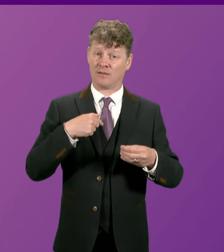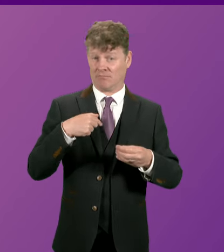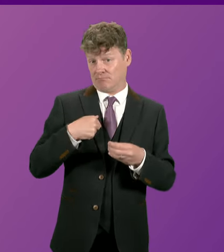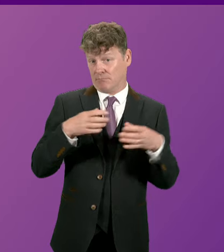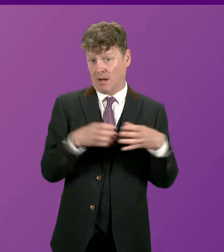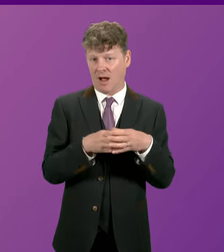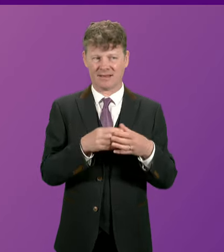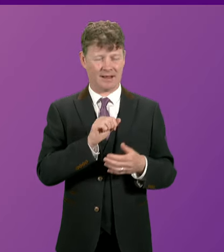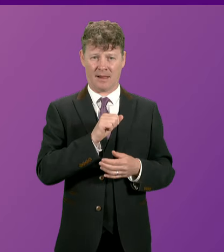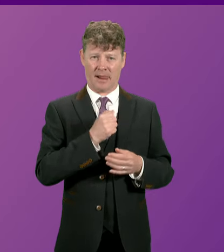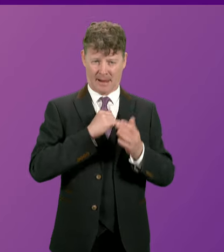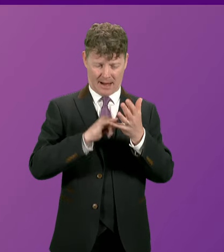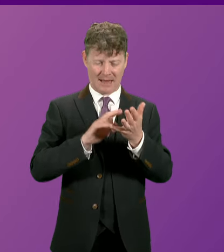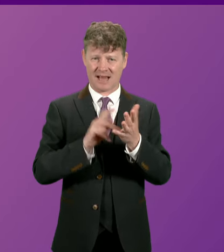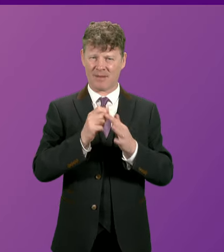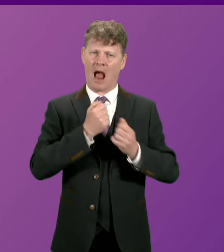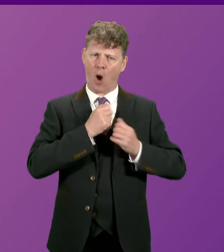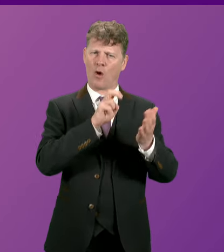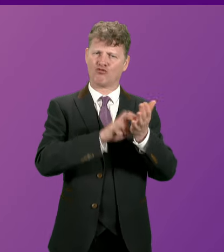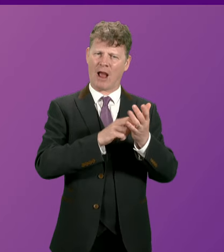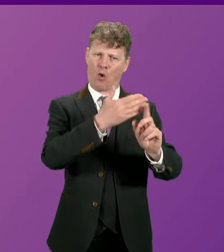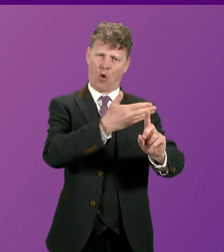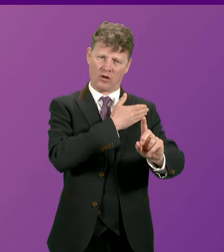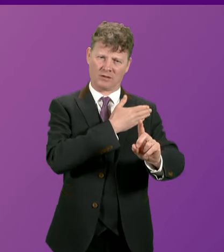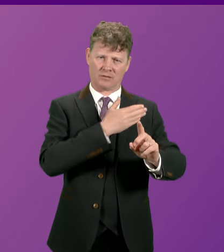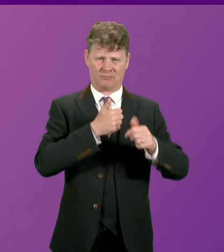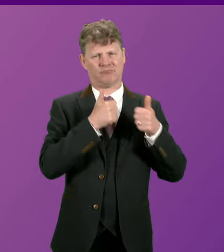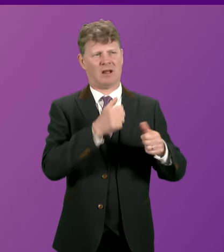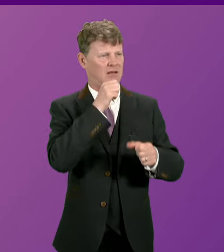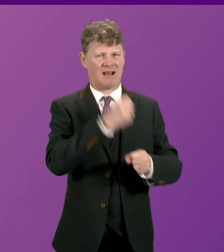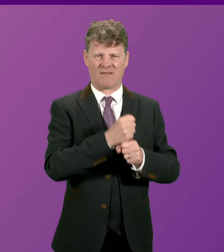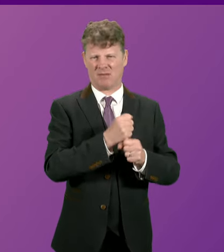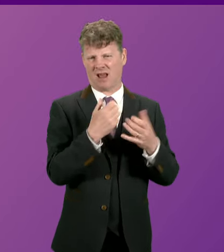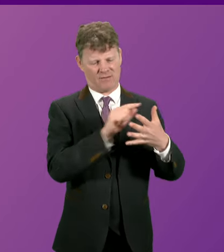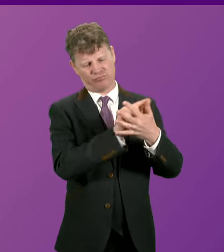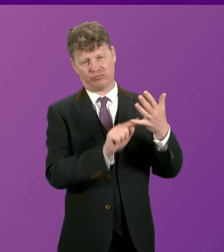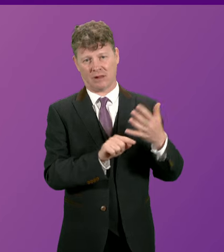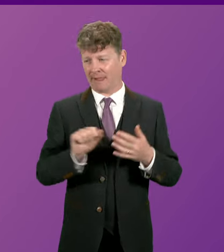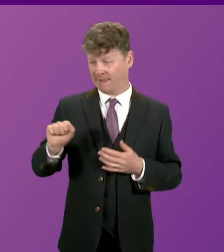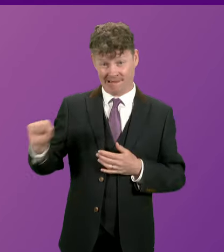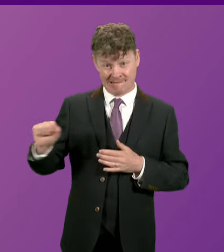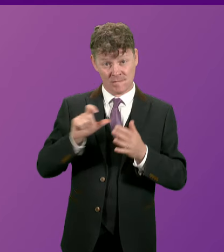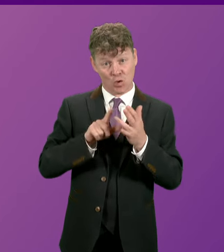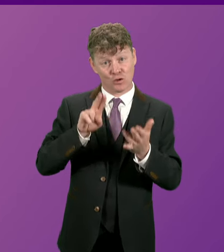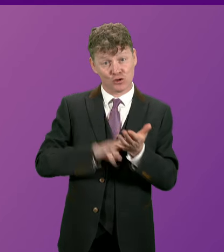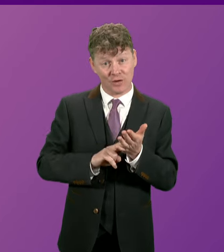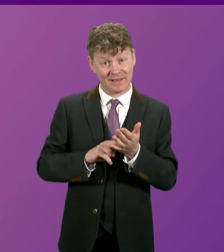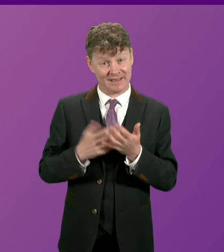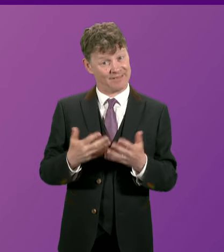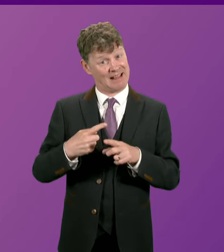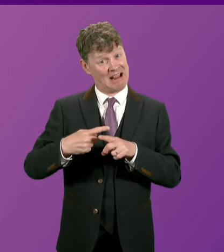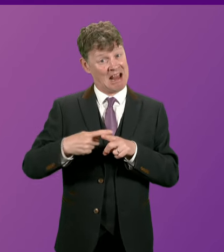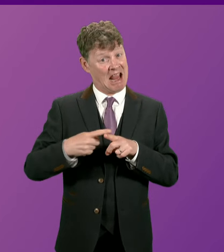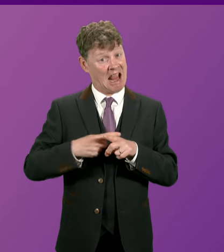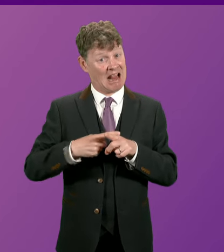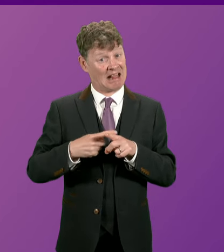record that we will take to the people of Scotland, much like, of course, his party today are taking their record in local elections down